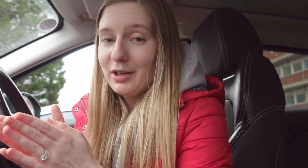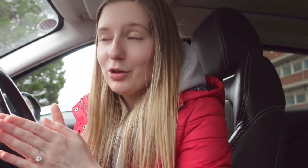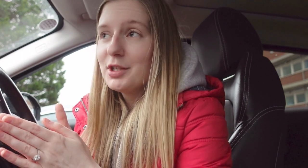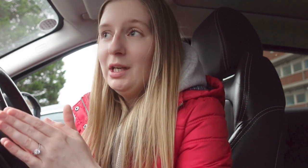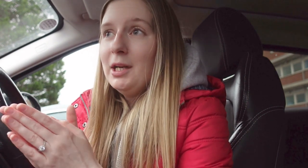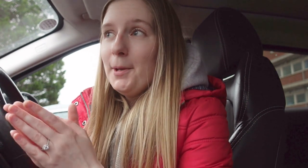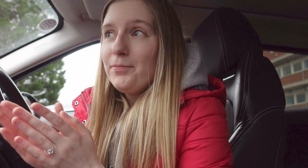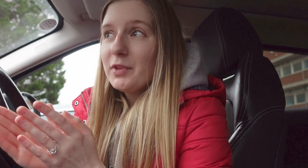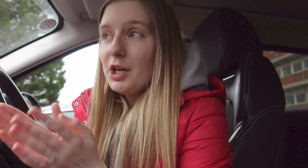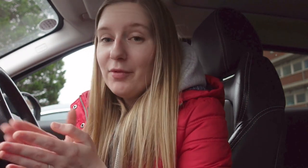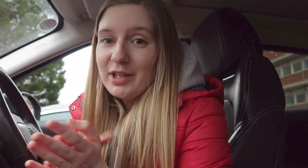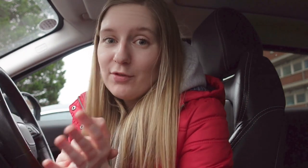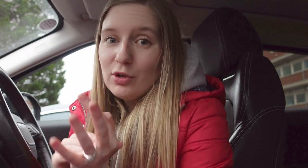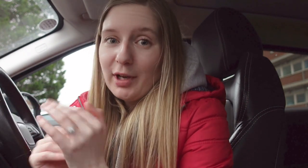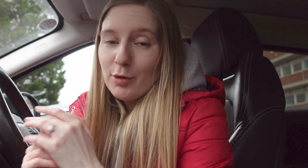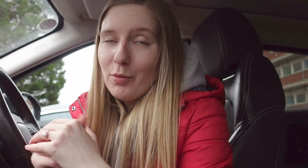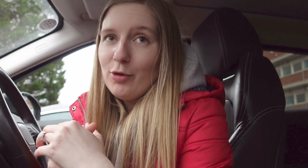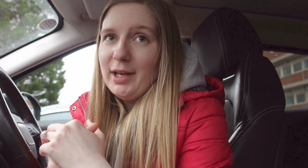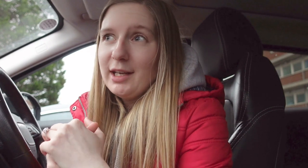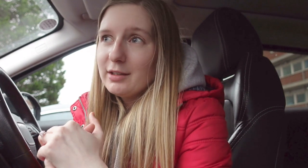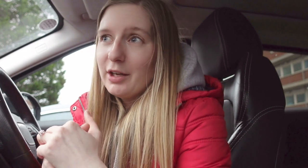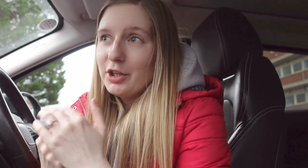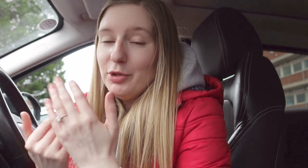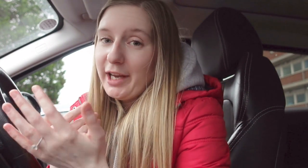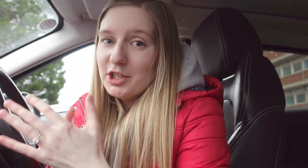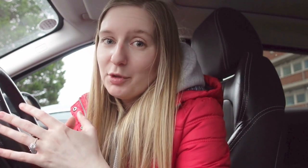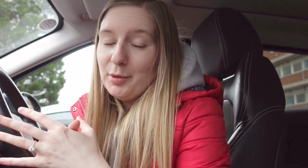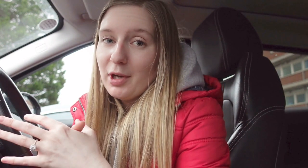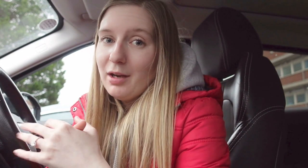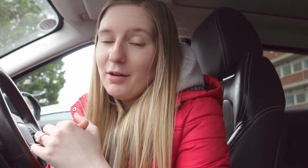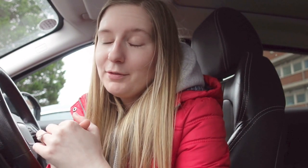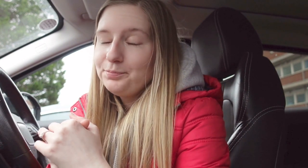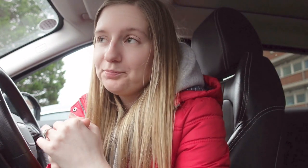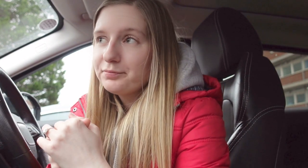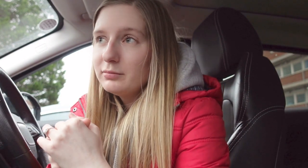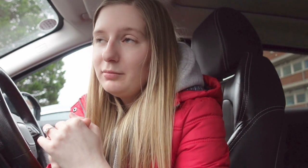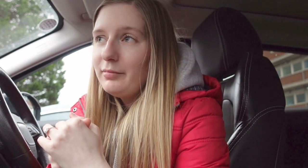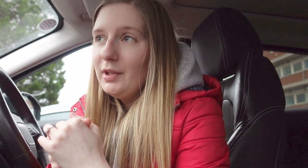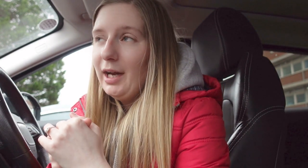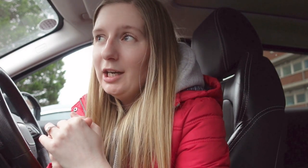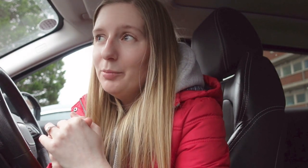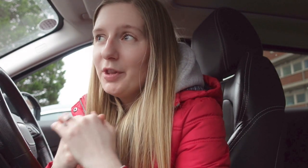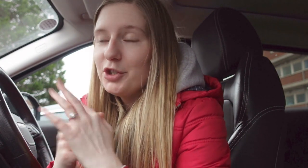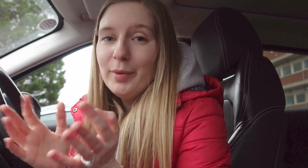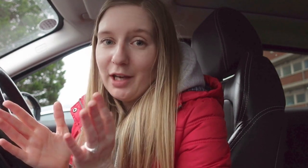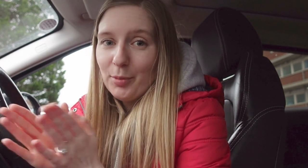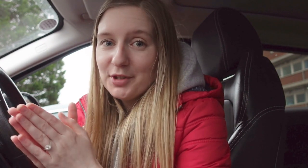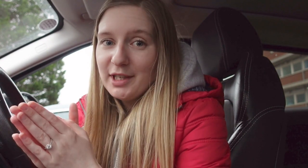loss has been very difficult like on my well-being and communication with people I love um but there's so many other positives